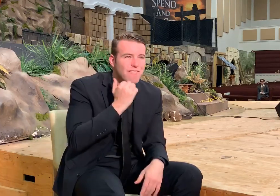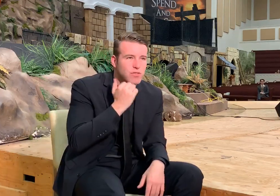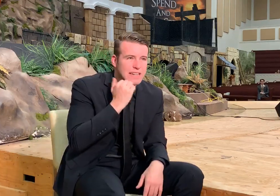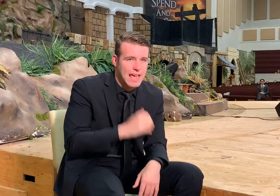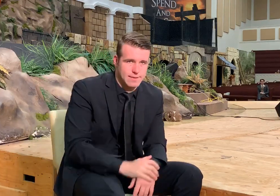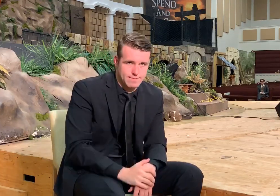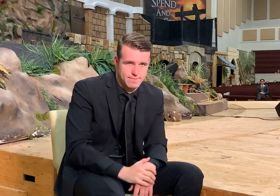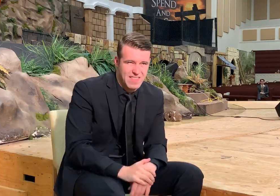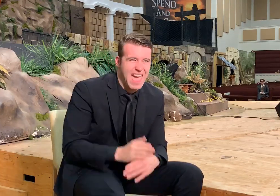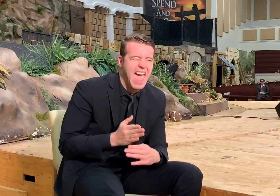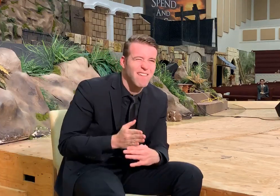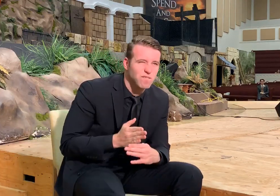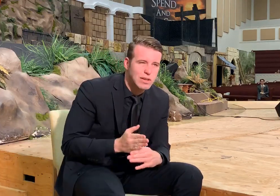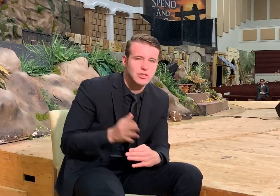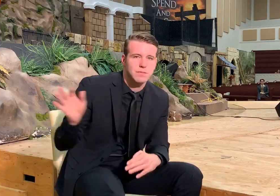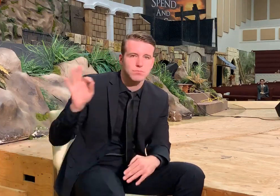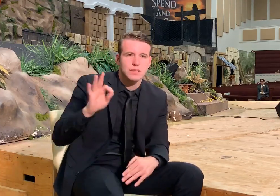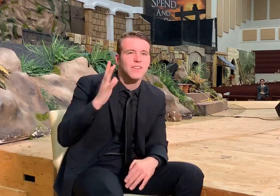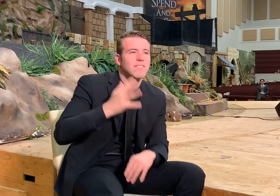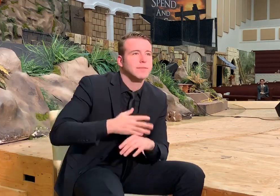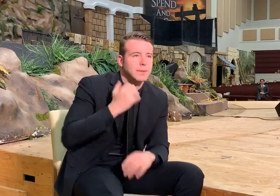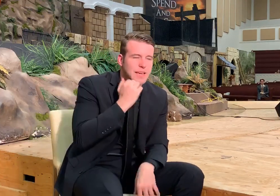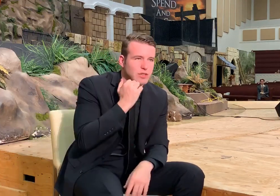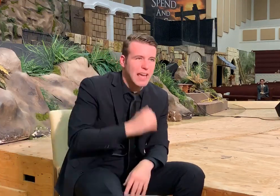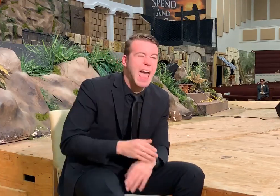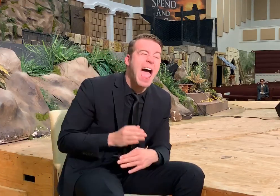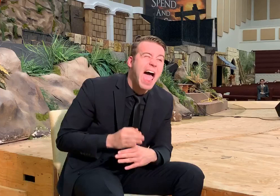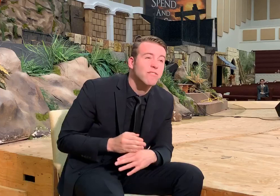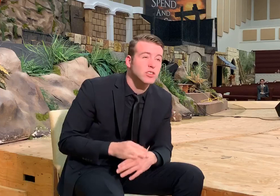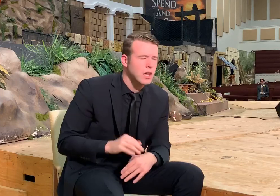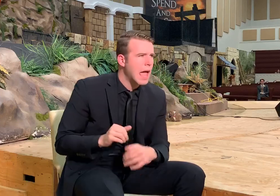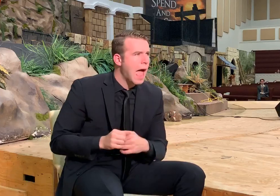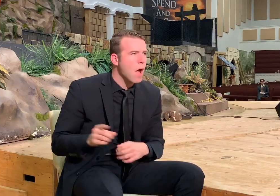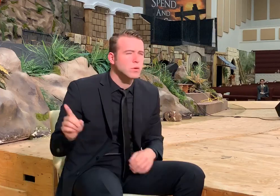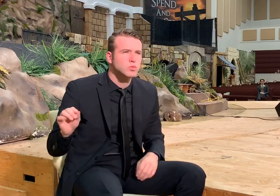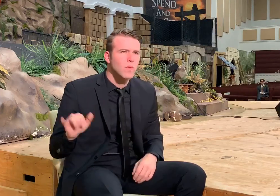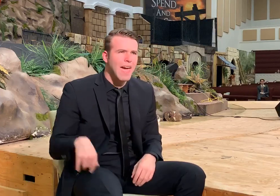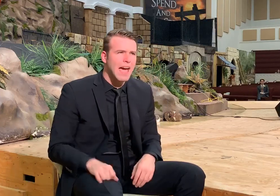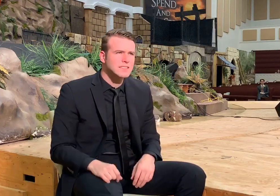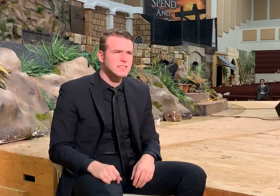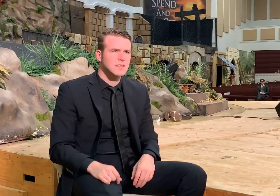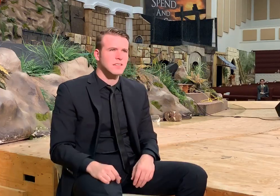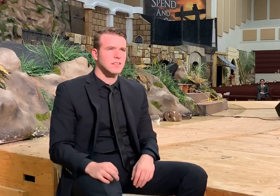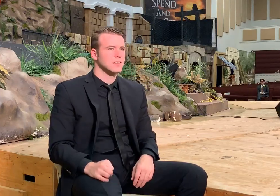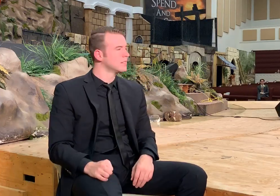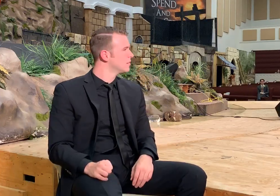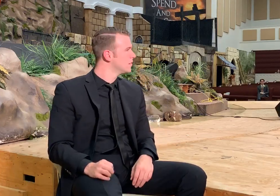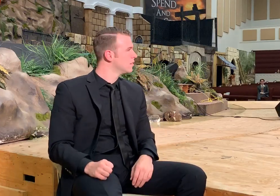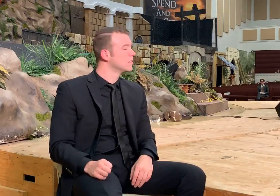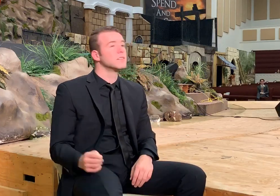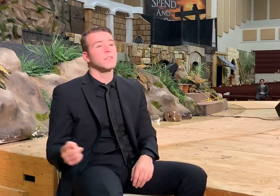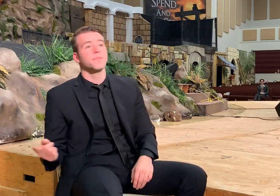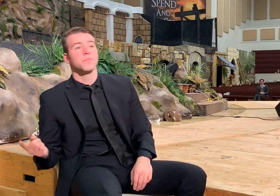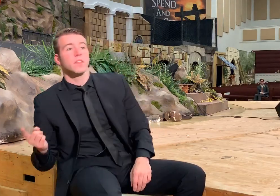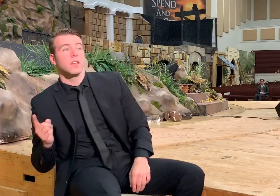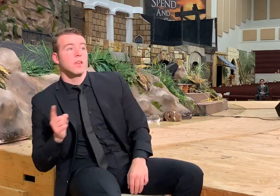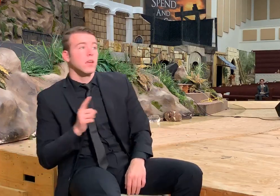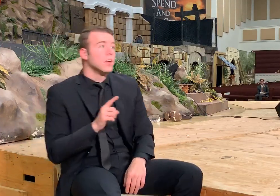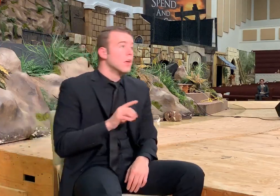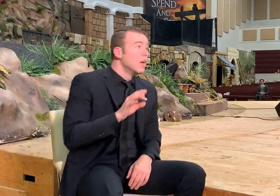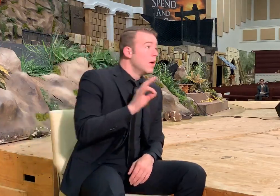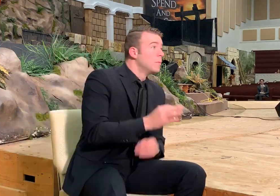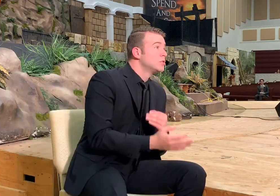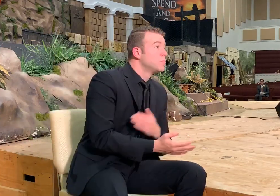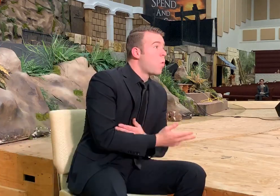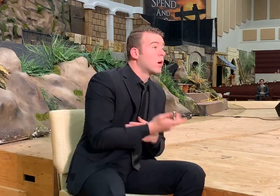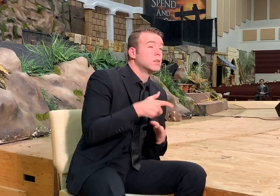Average preaching five times a day. How could he do that? And he would get on, he would preach in the morning,